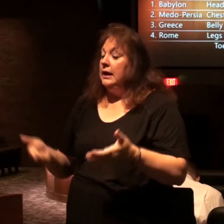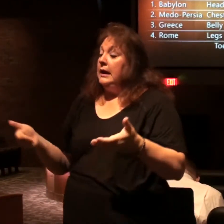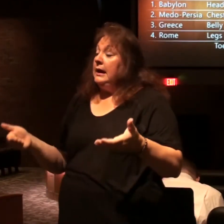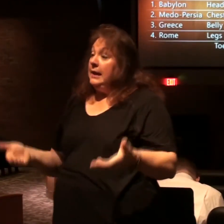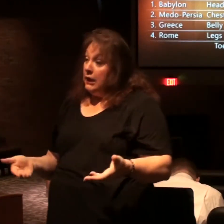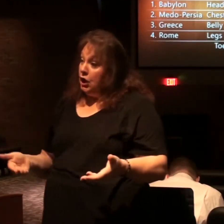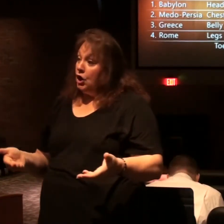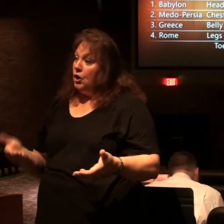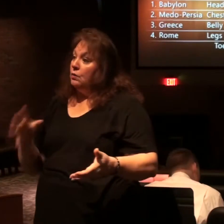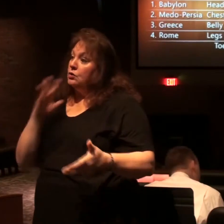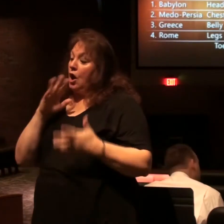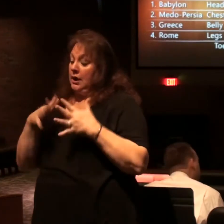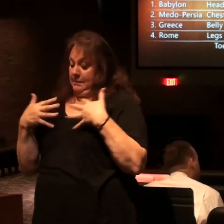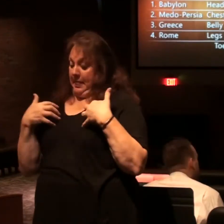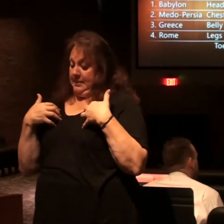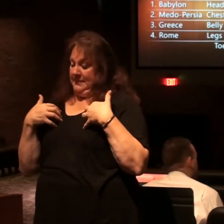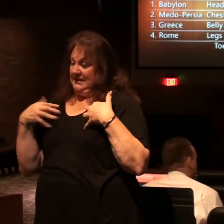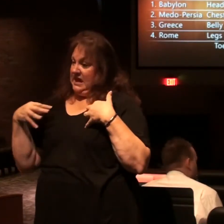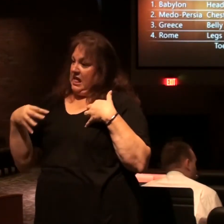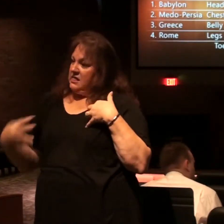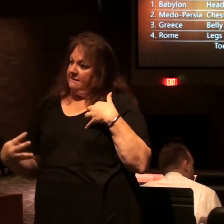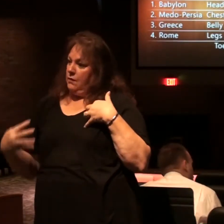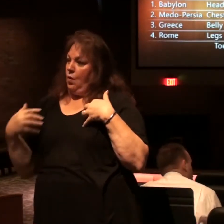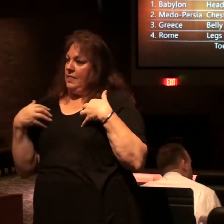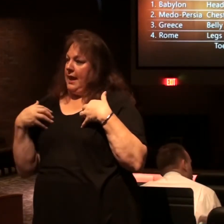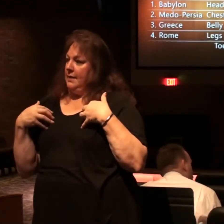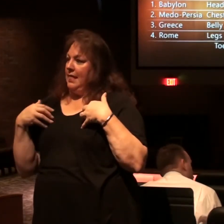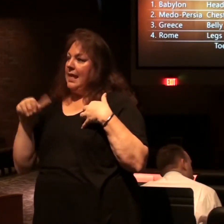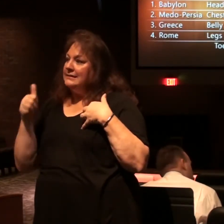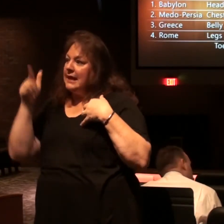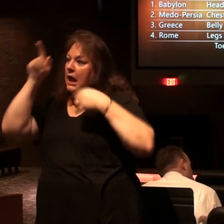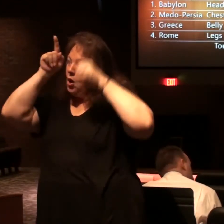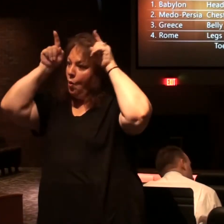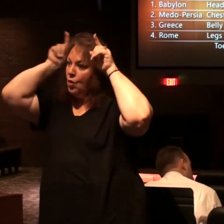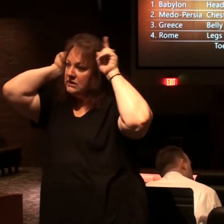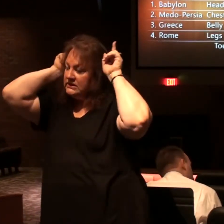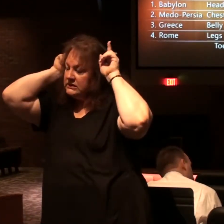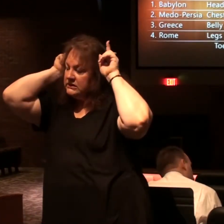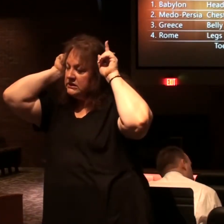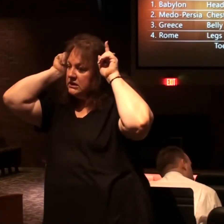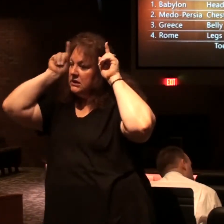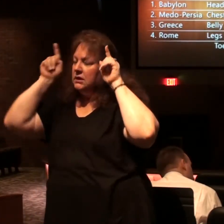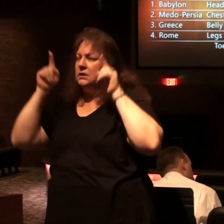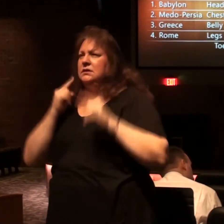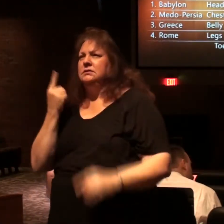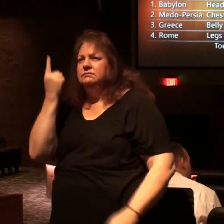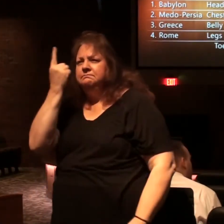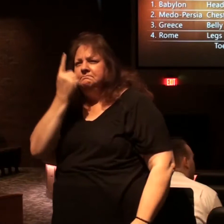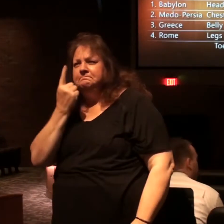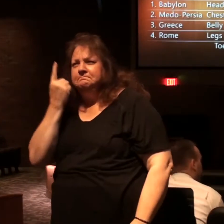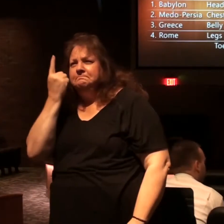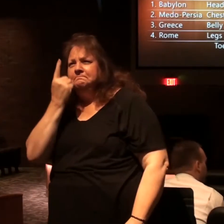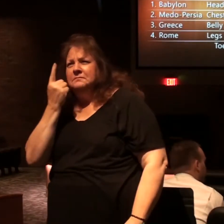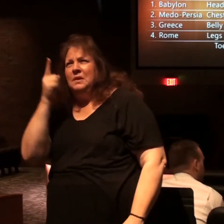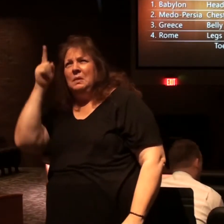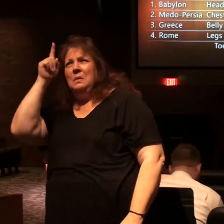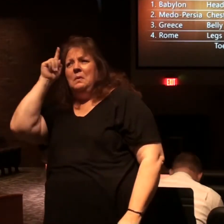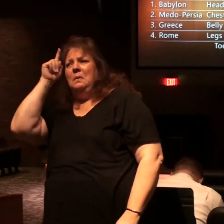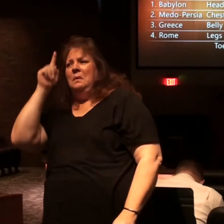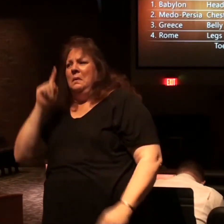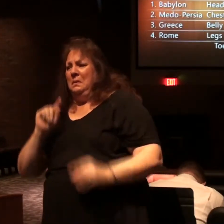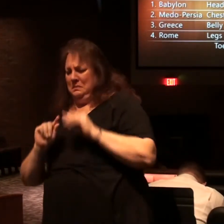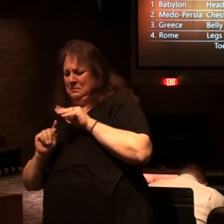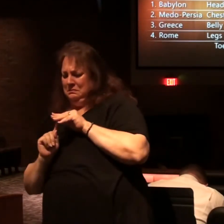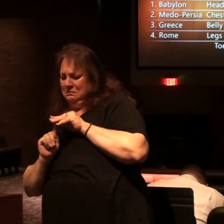it's the beast the fourth beast but it has ten horns and while I was contemplating the horns behold another